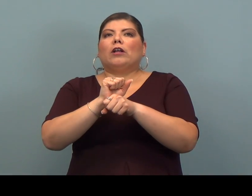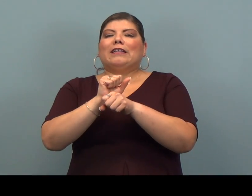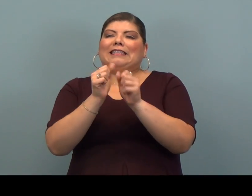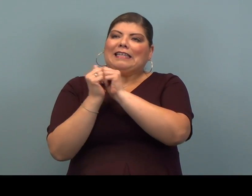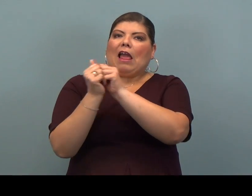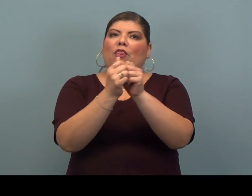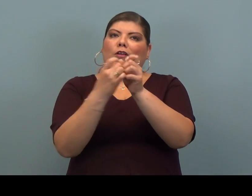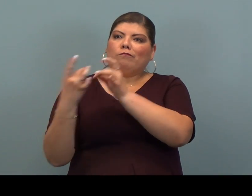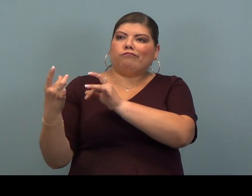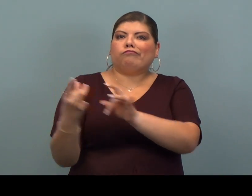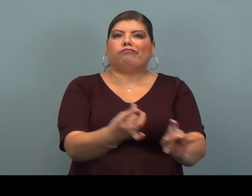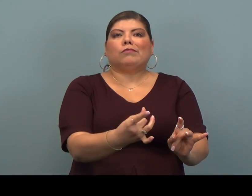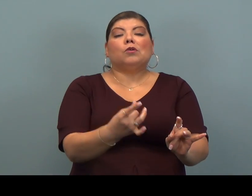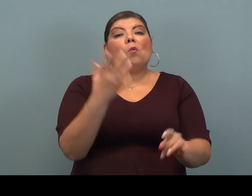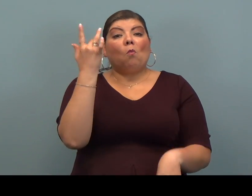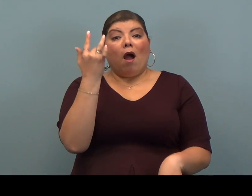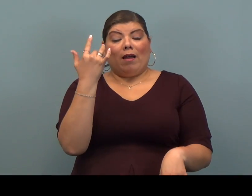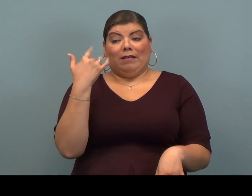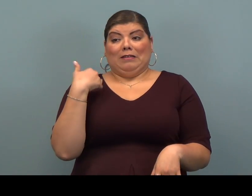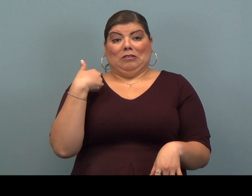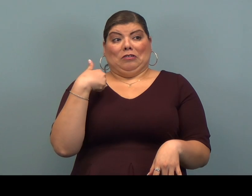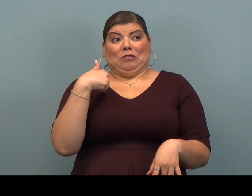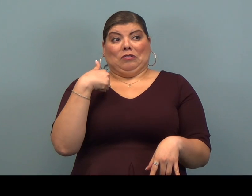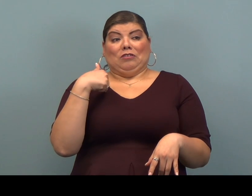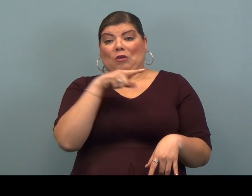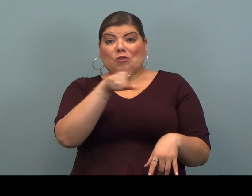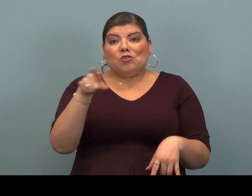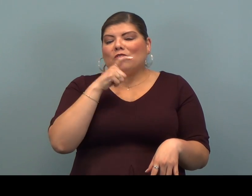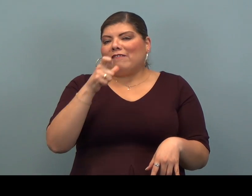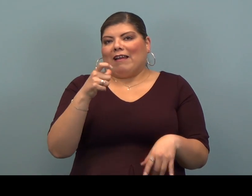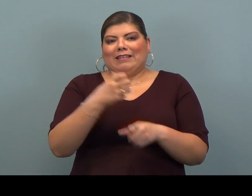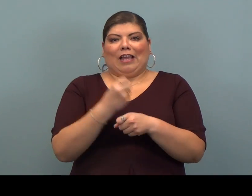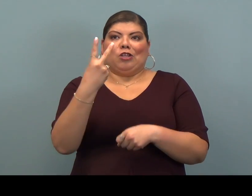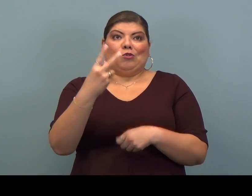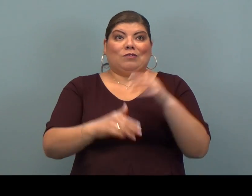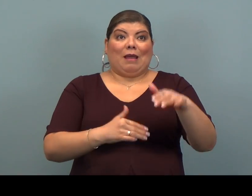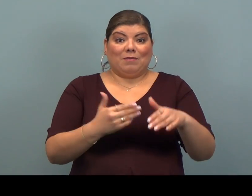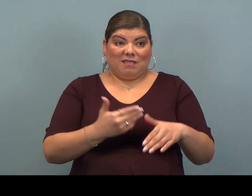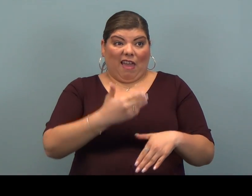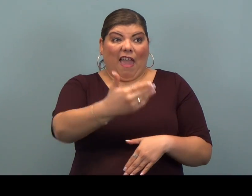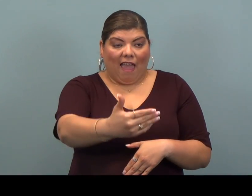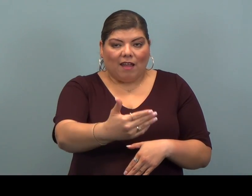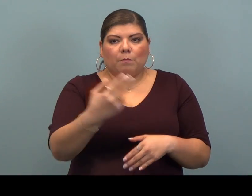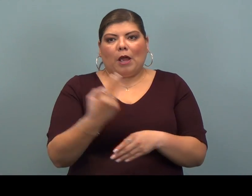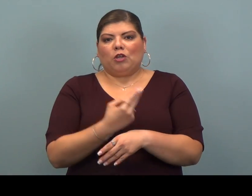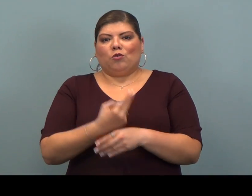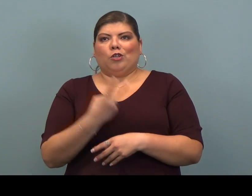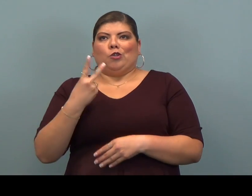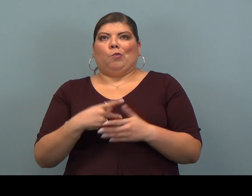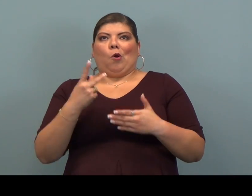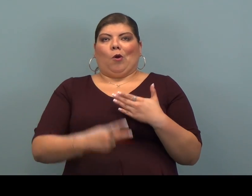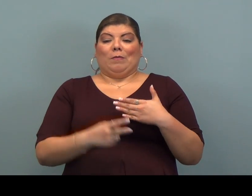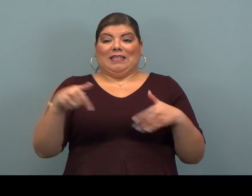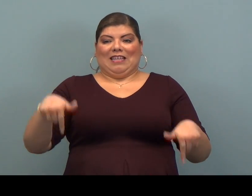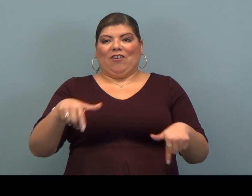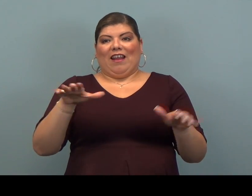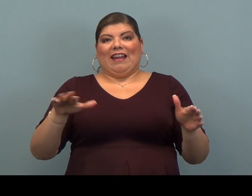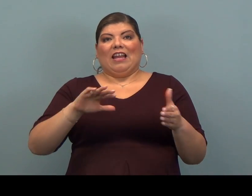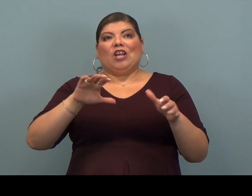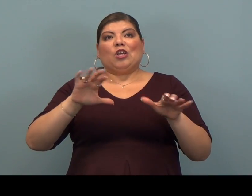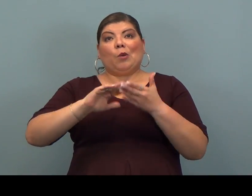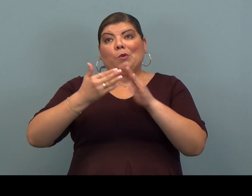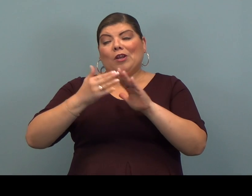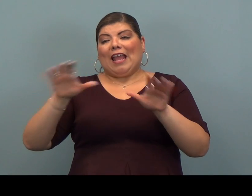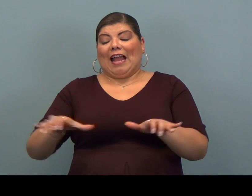together synergistically so that, you know, you're not really taking two steps ahead by using two programs at Community